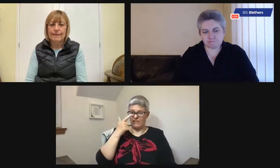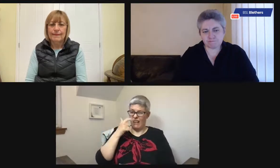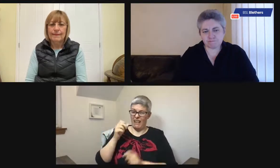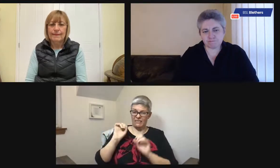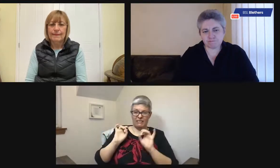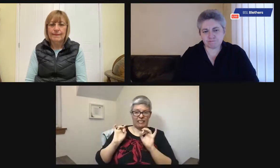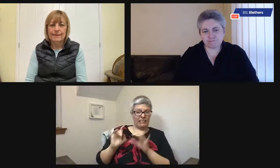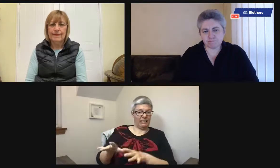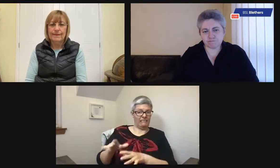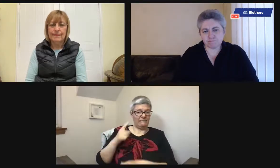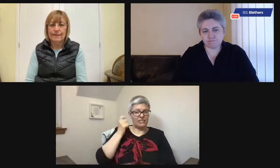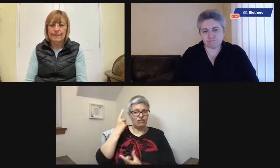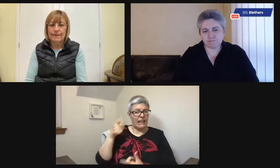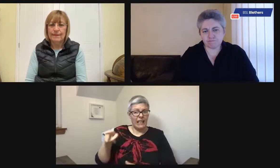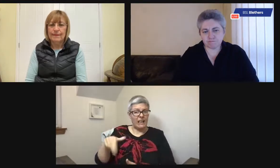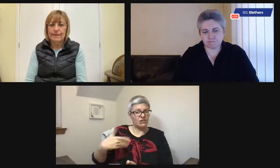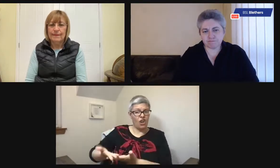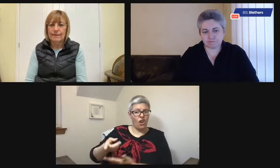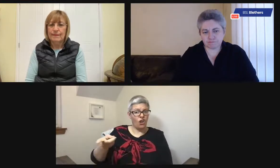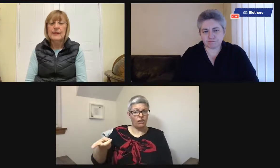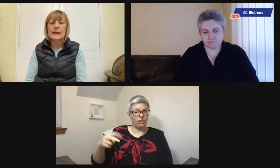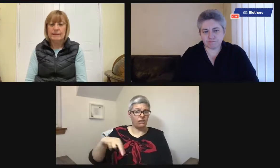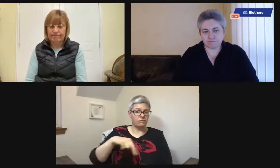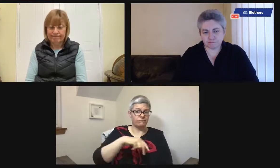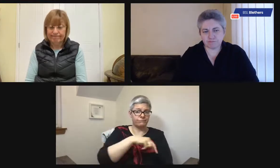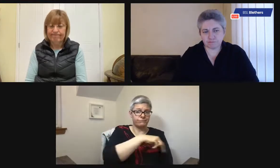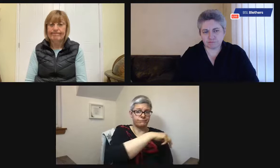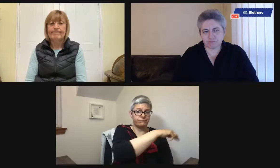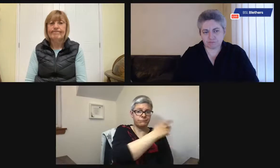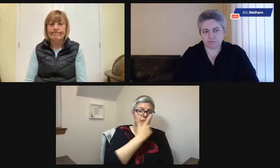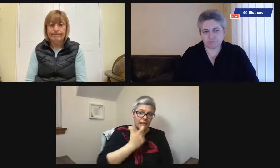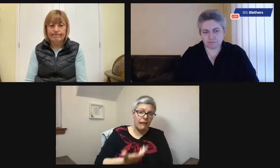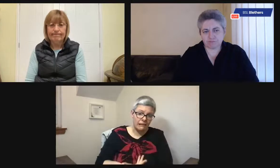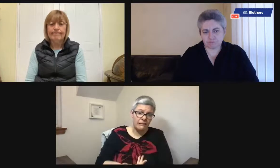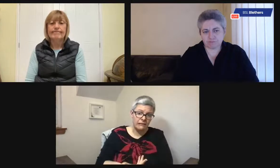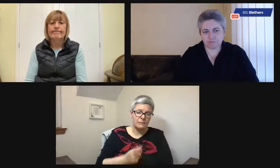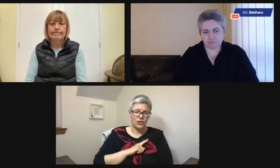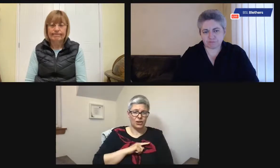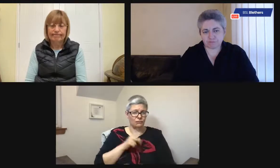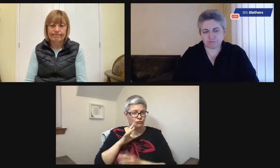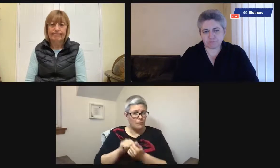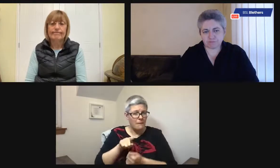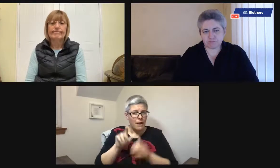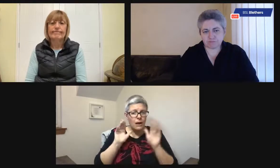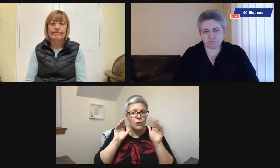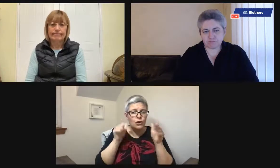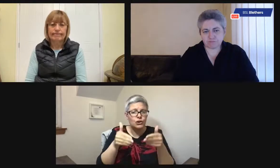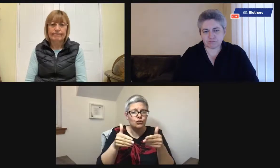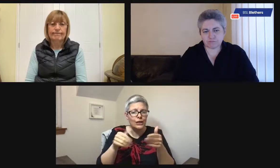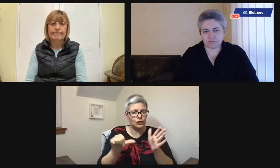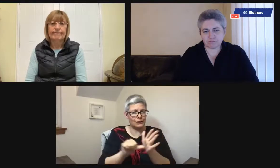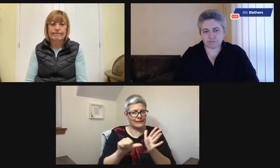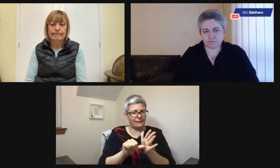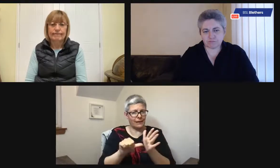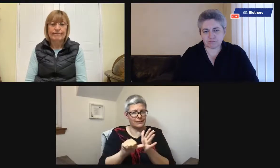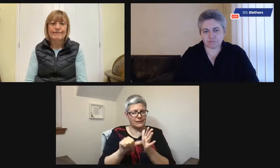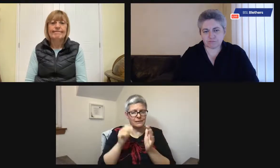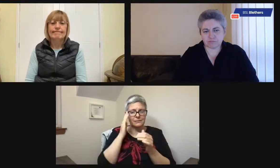Maybe the person with dementia might leave the gas on, not realize, walk off. So